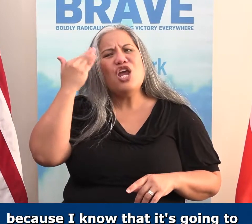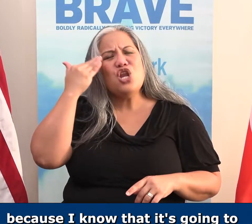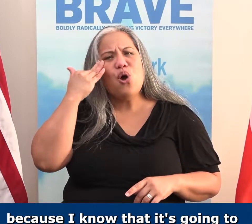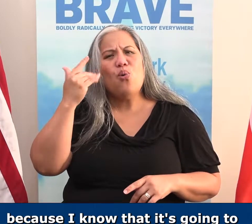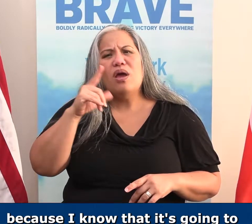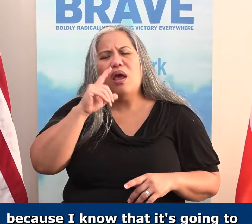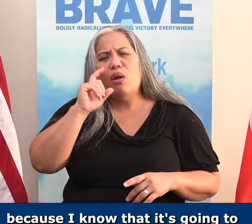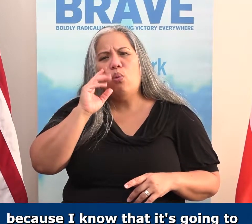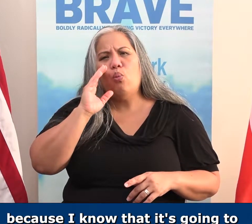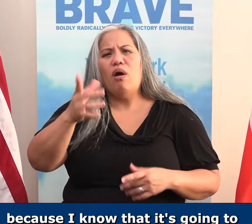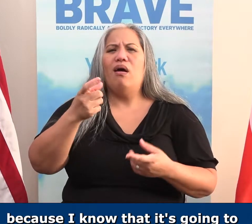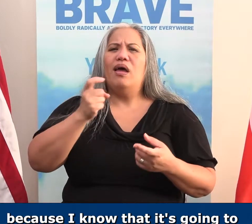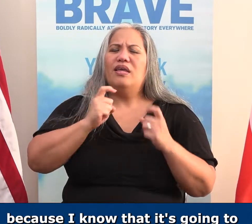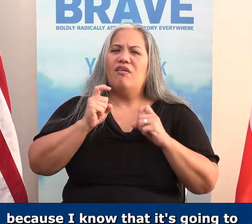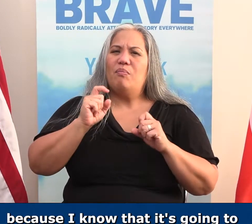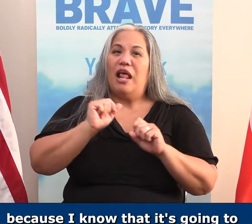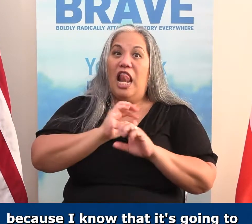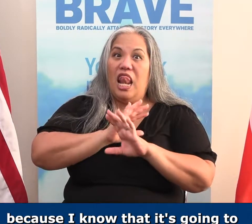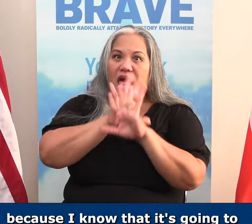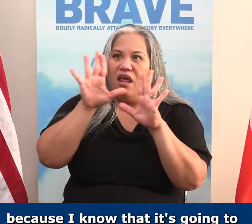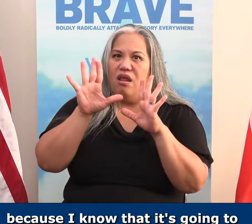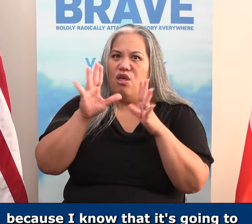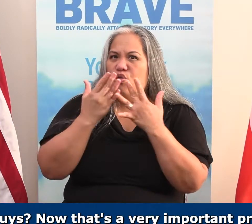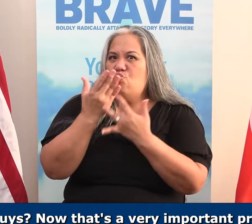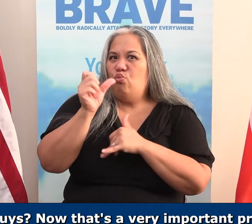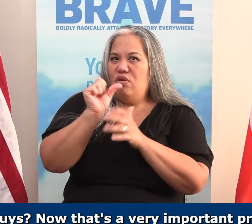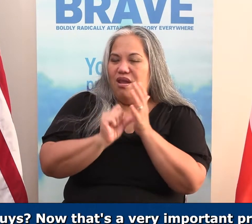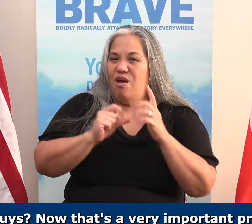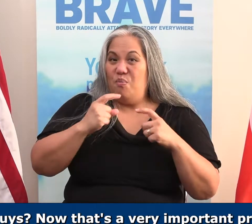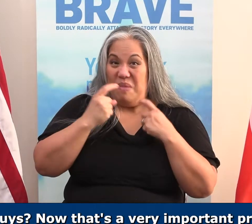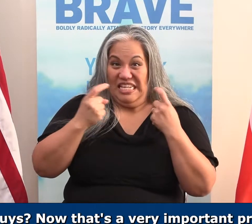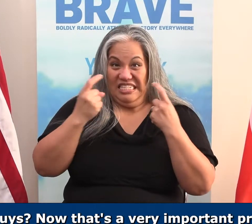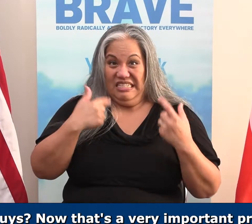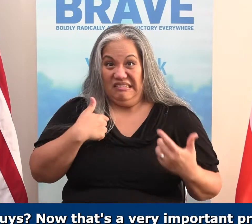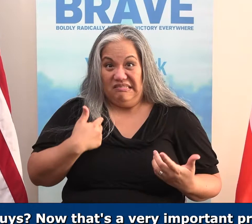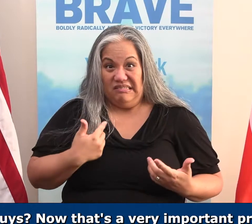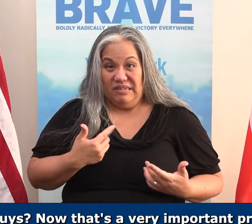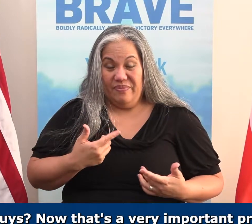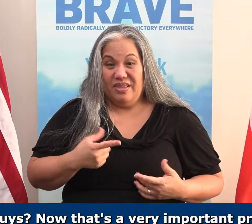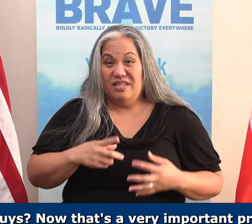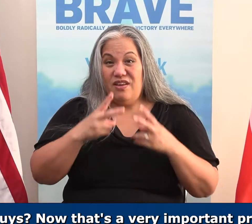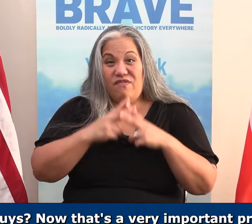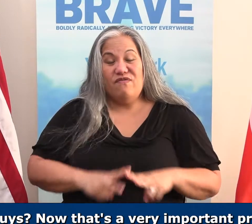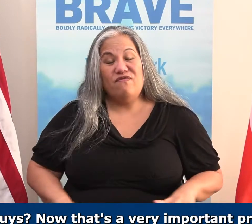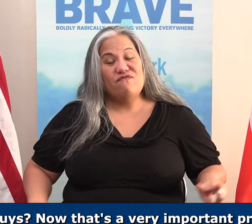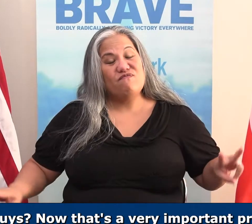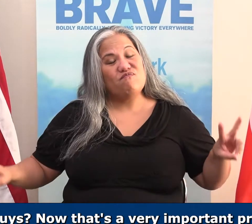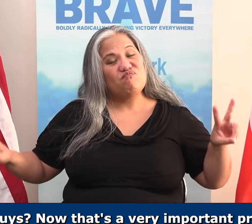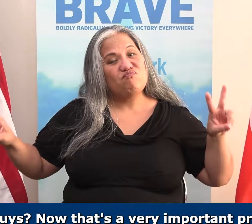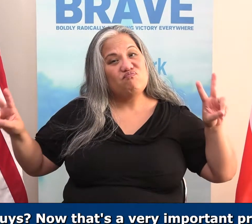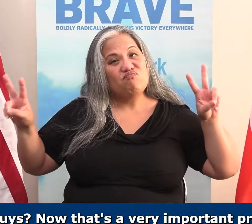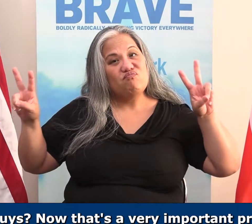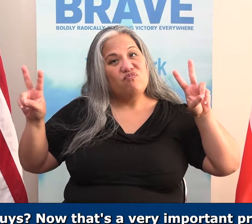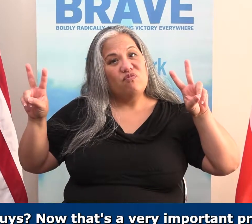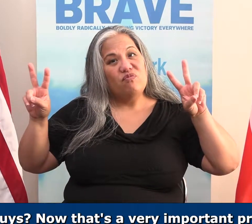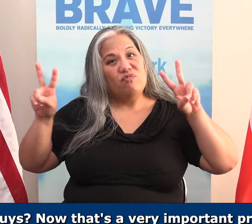going to give me life by cutting the sin out. Amen, guys? Now, that's a very important principle to teach the people that you're studying,